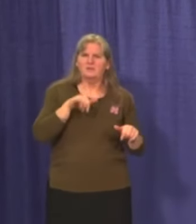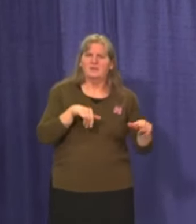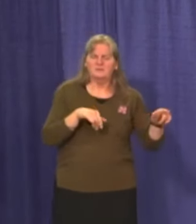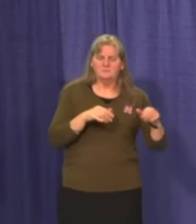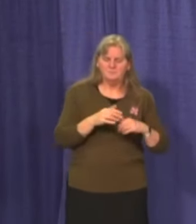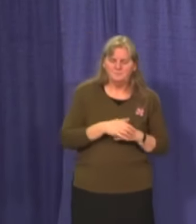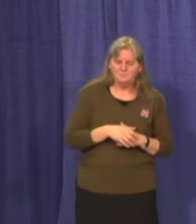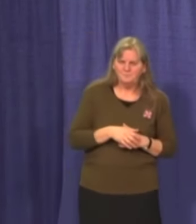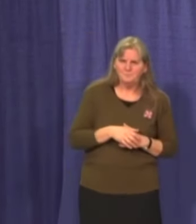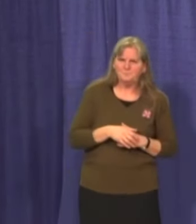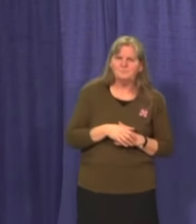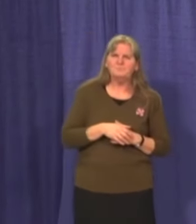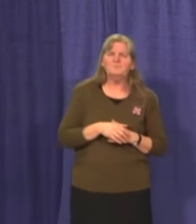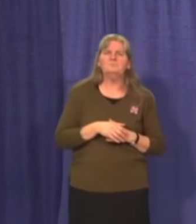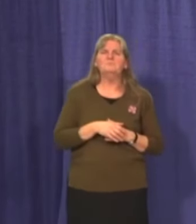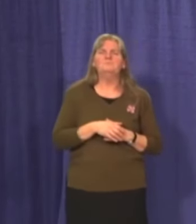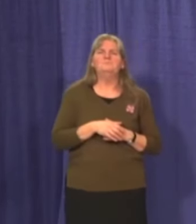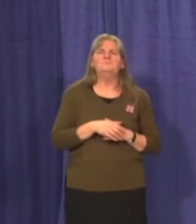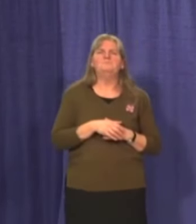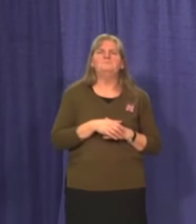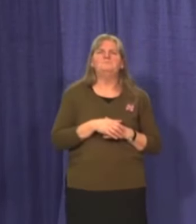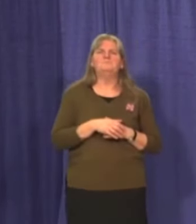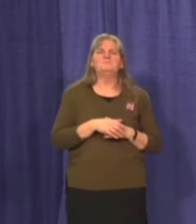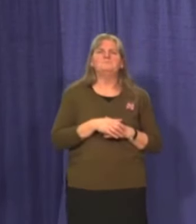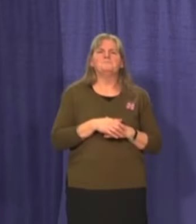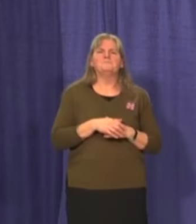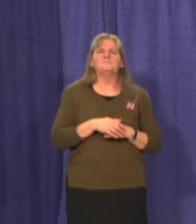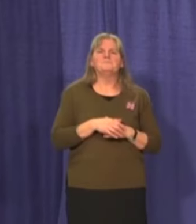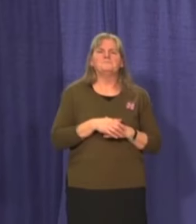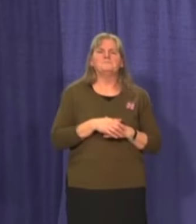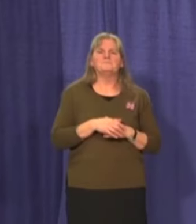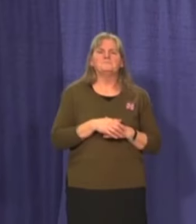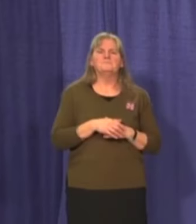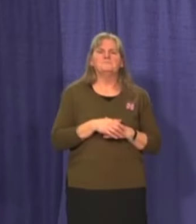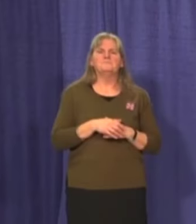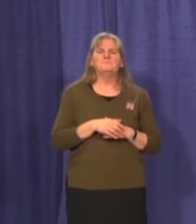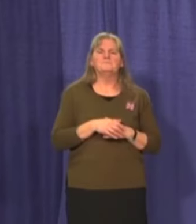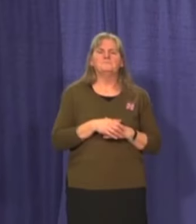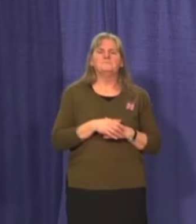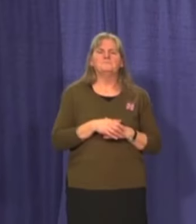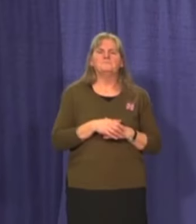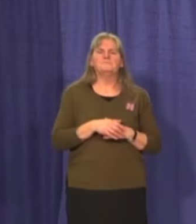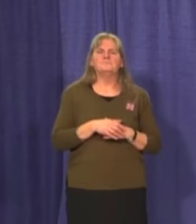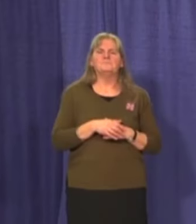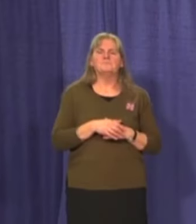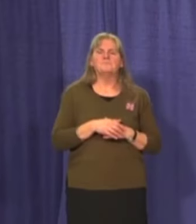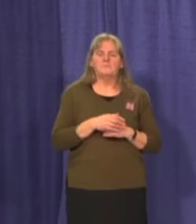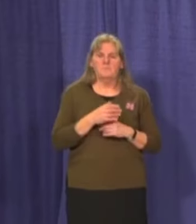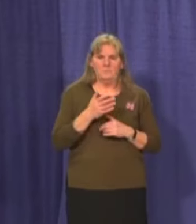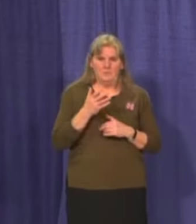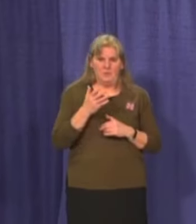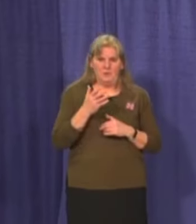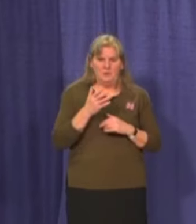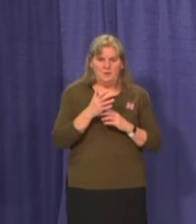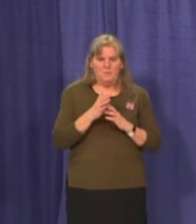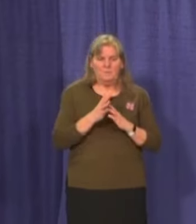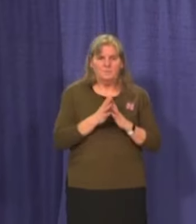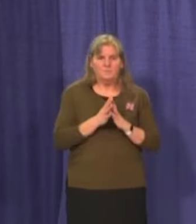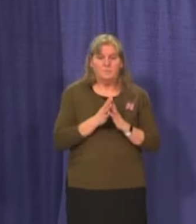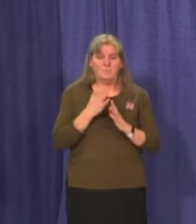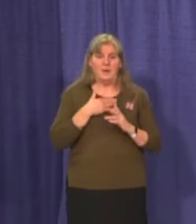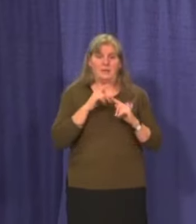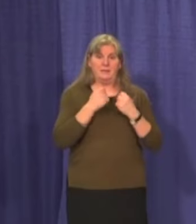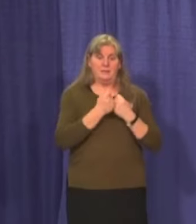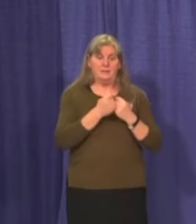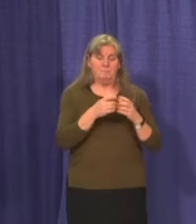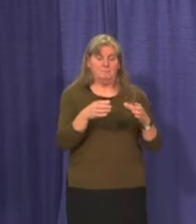Thanks. Um, so what, um, what we, uh, what we did through, um, uh, my team,